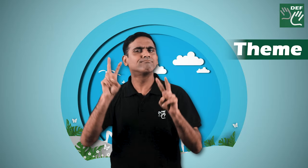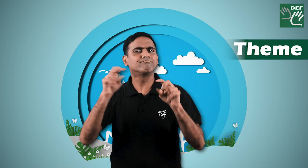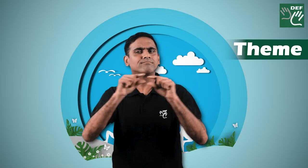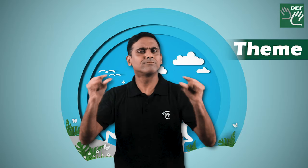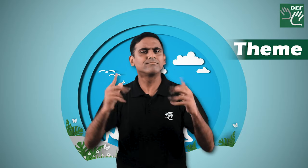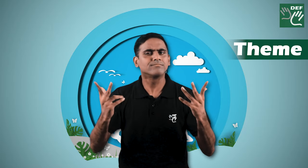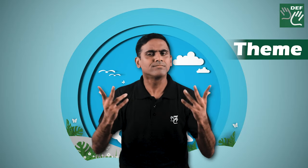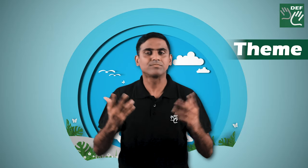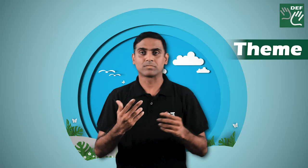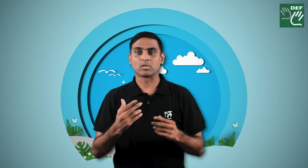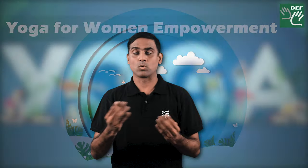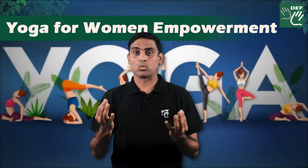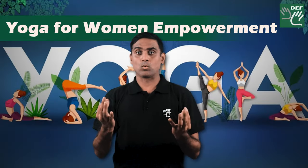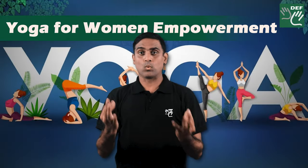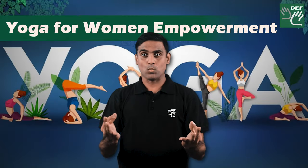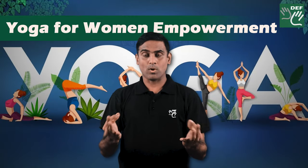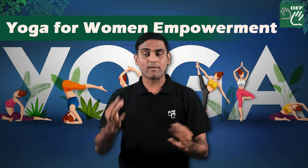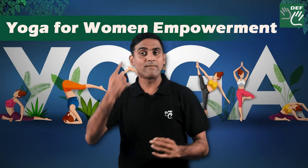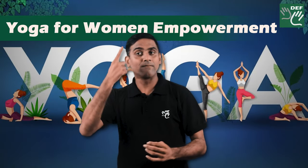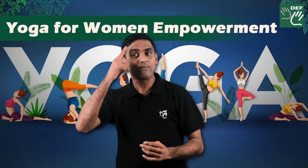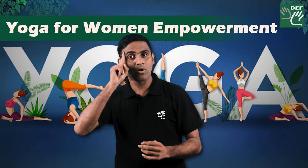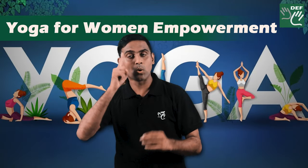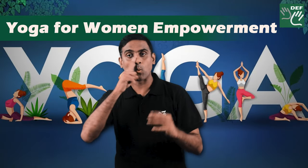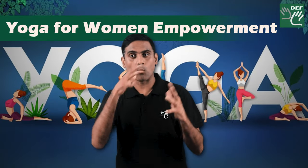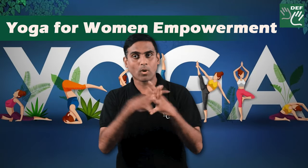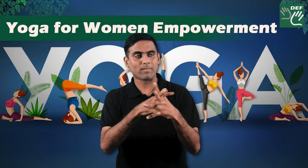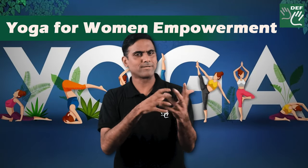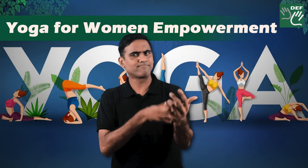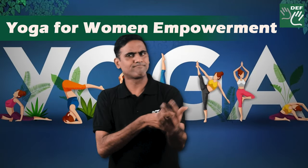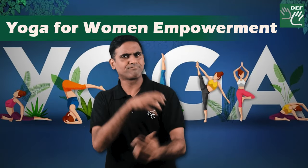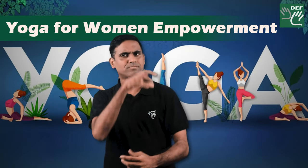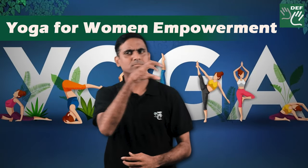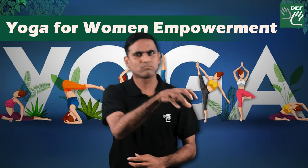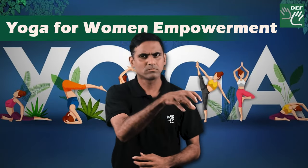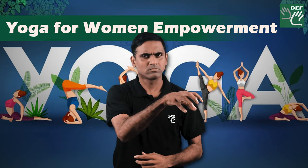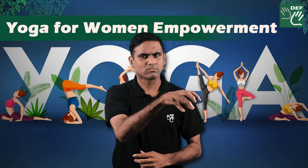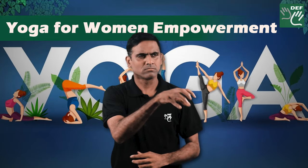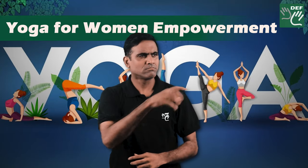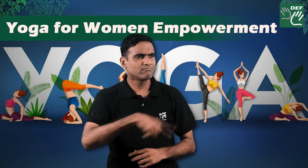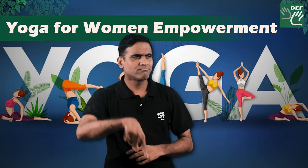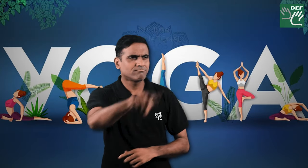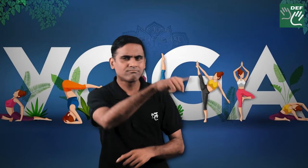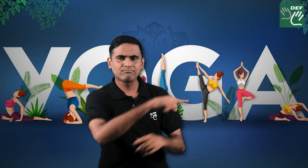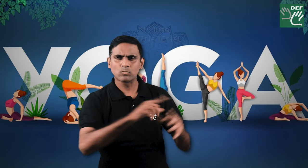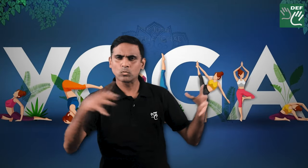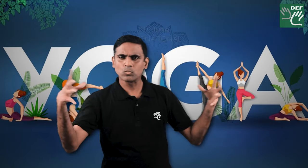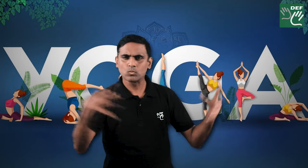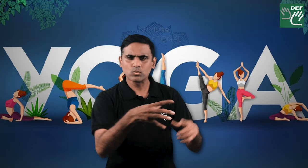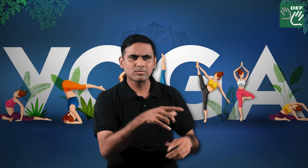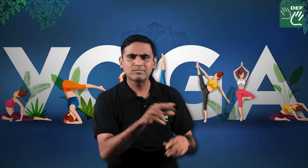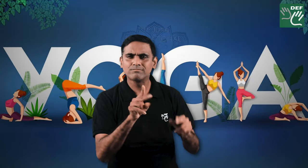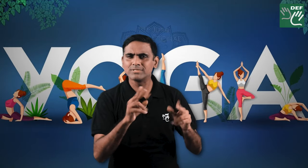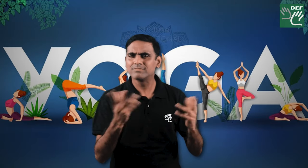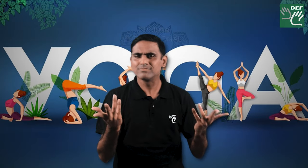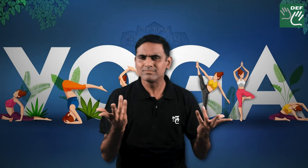yoga for women empowerment this year the government has made women's health the priority